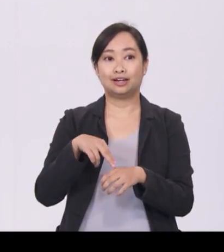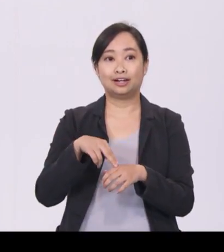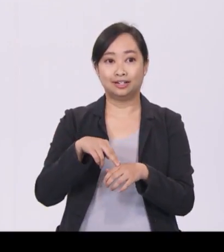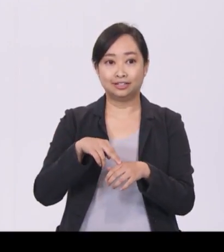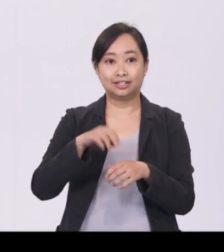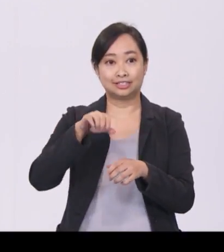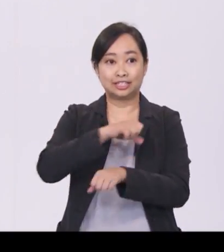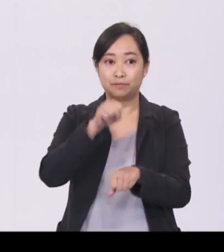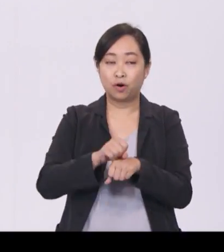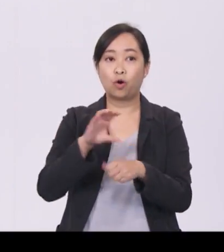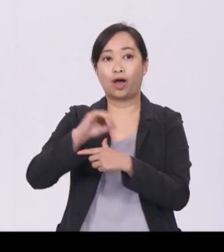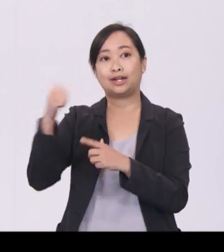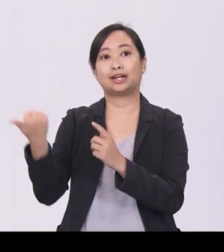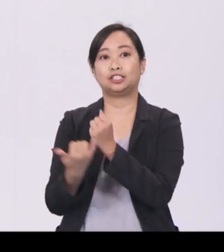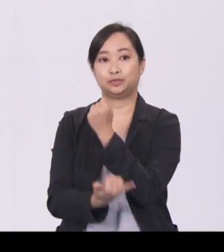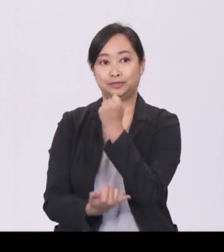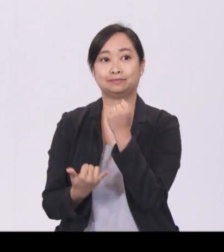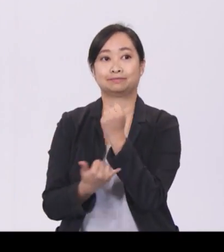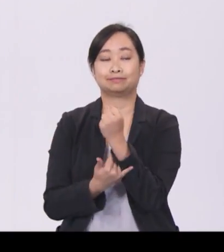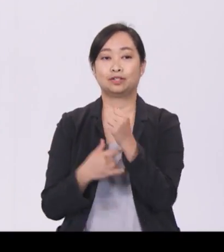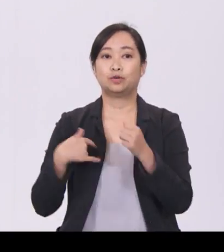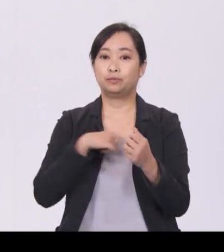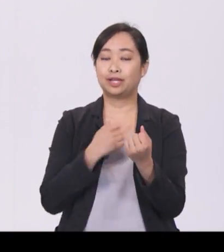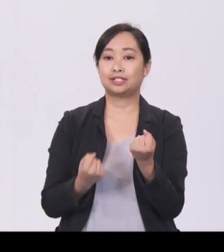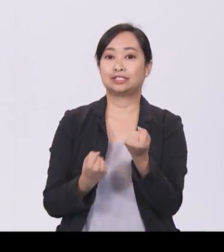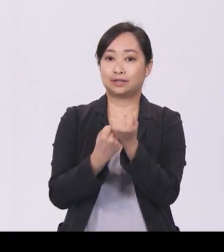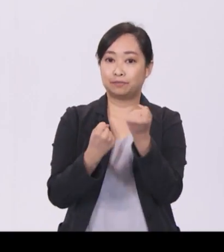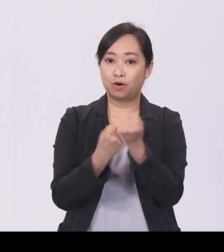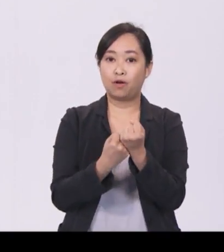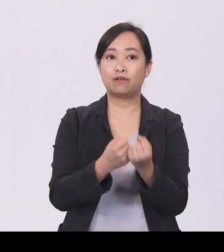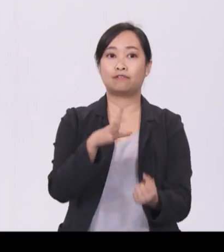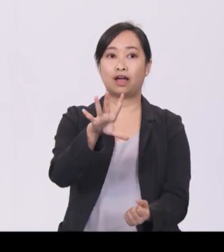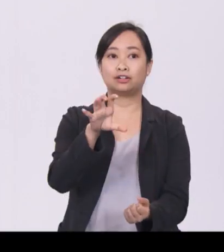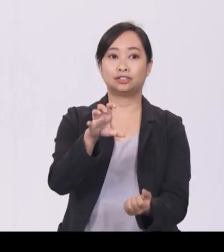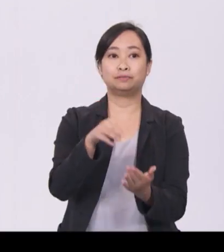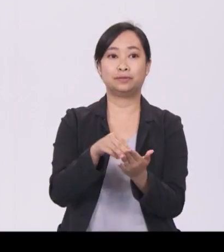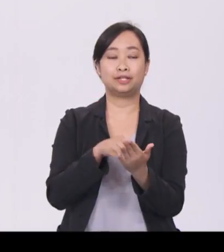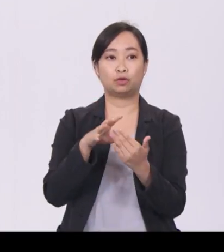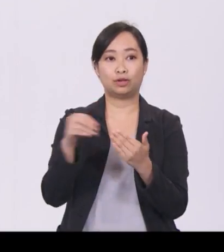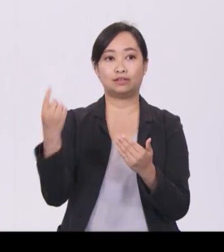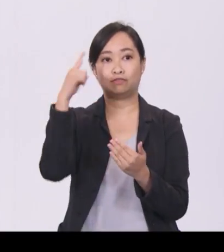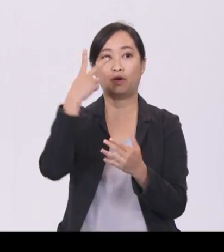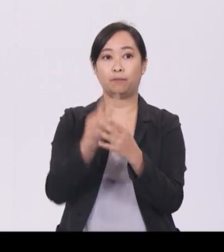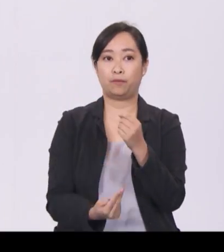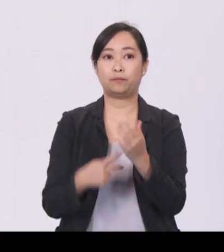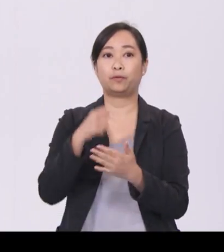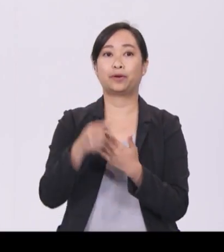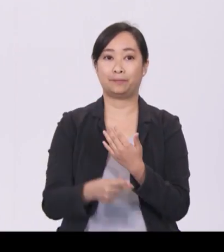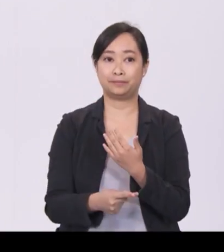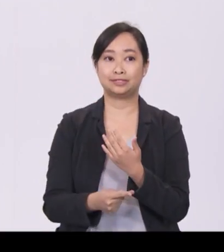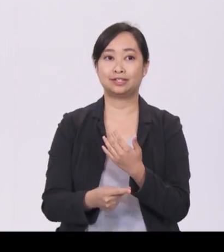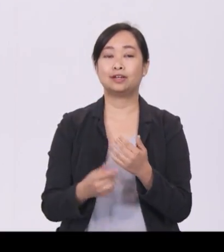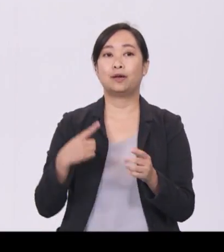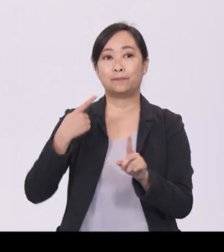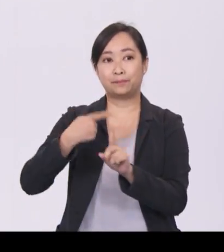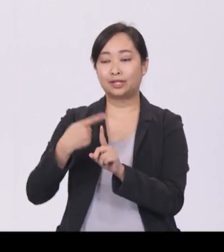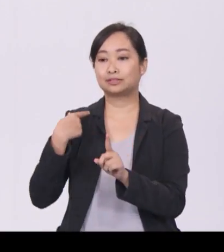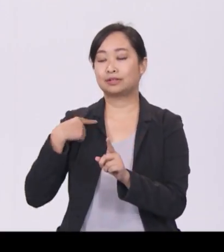We will provide support of up to $500 million for the two programs, with additional matching investments expected